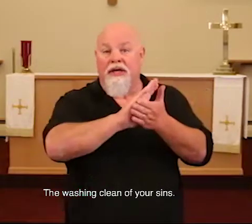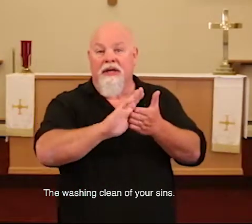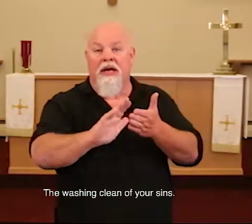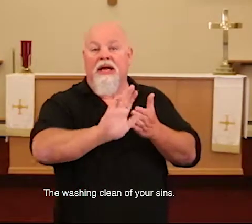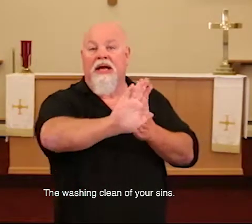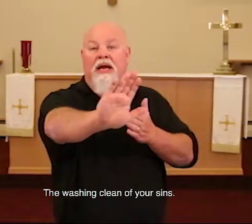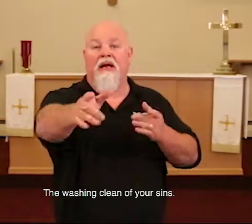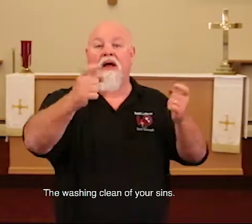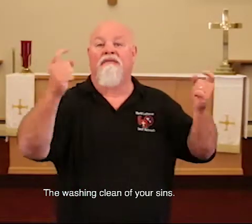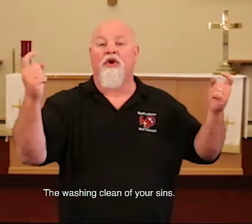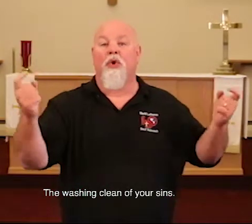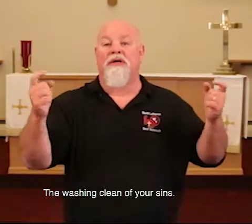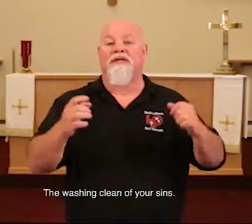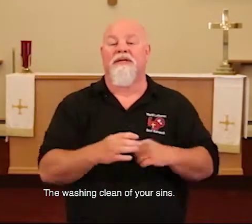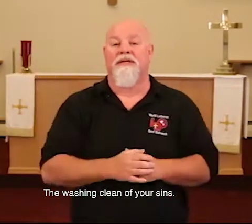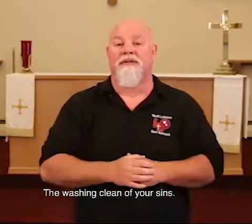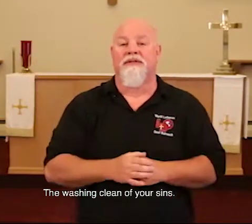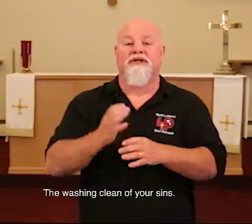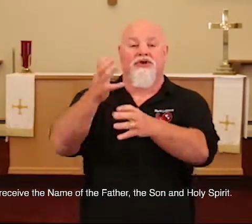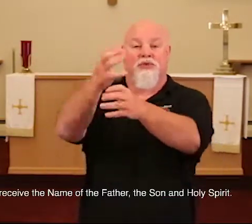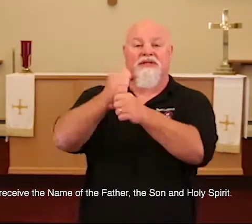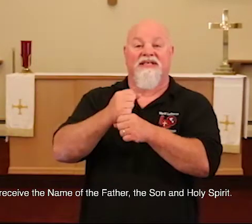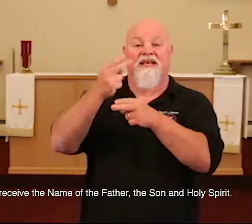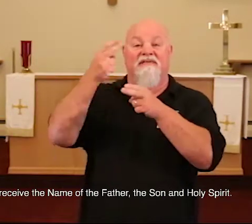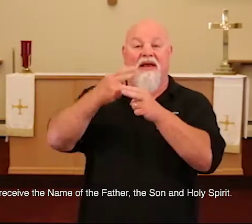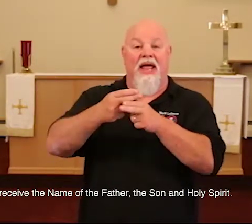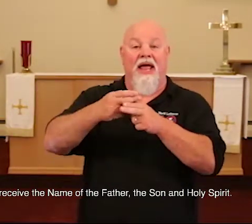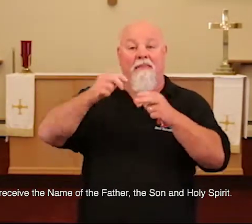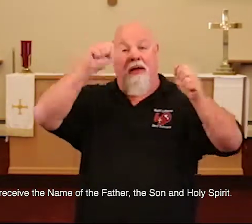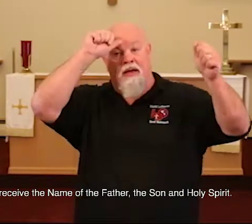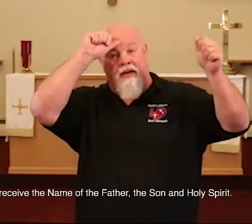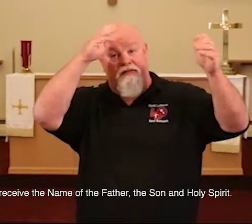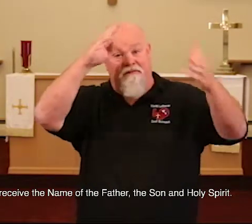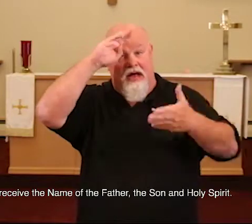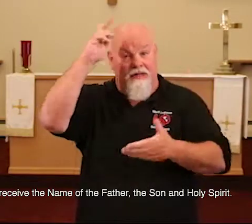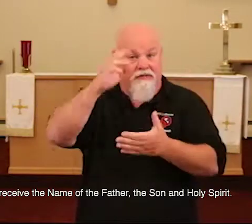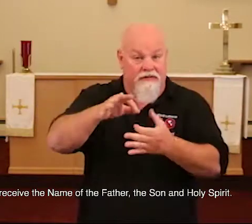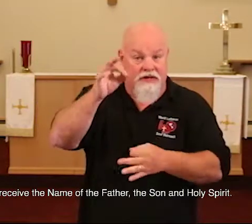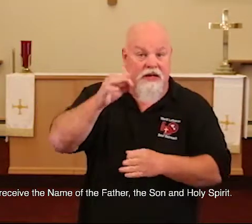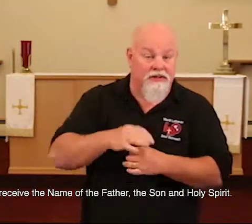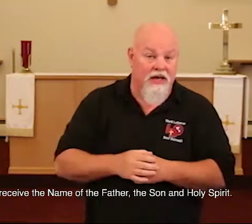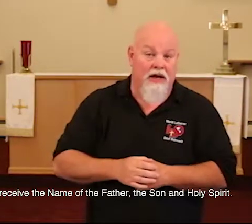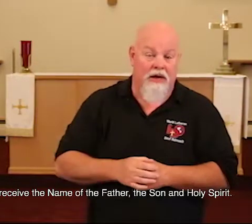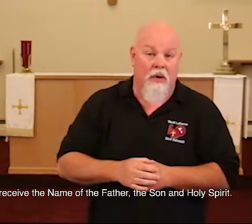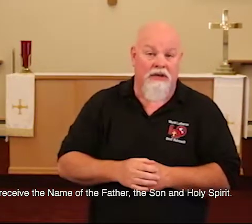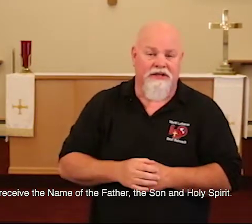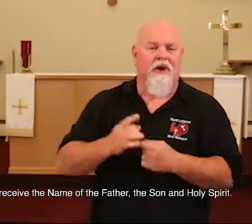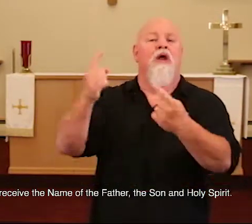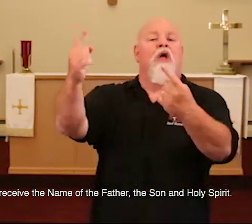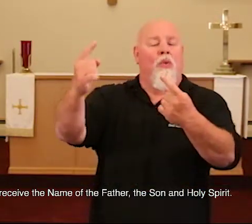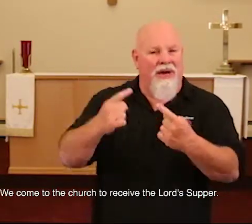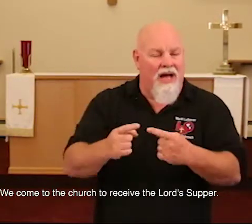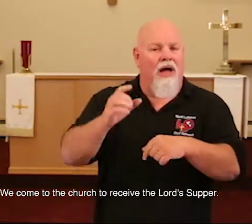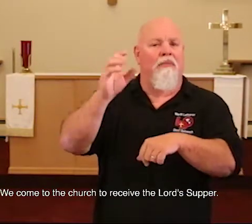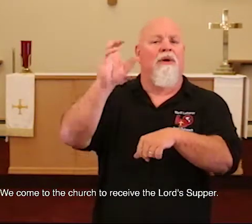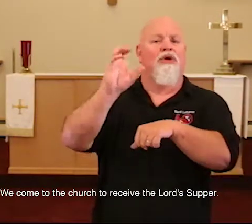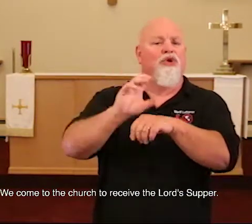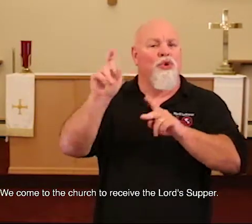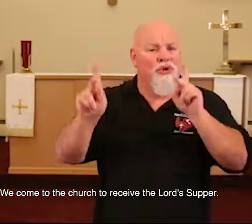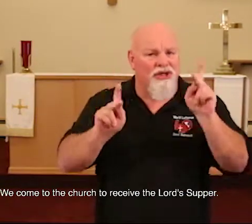clean of your sins. To receive the name of the Father, the Son, and the Holy Spirit. We come to the